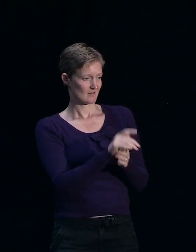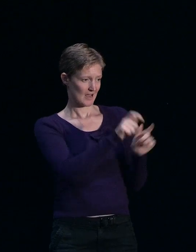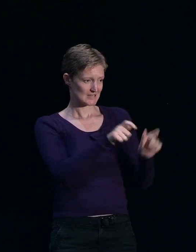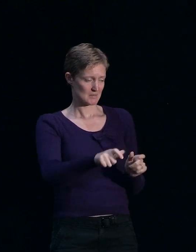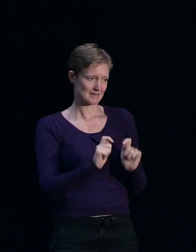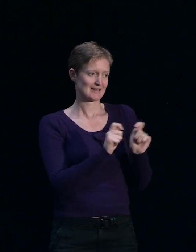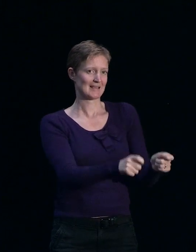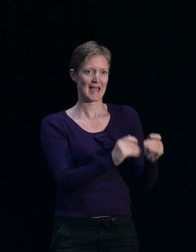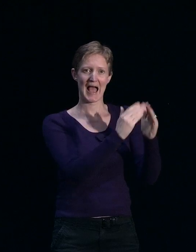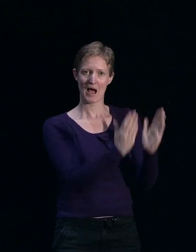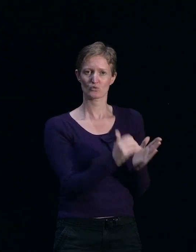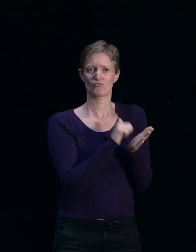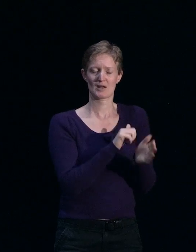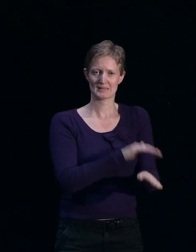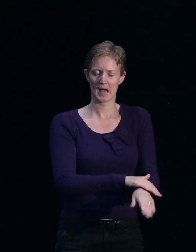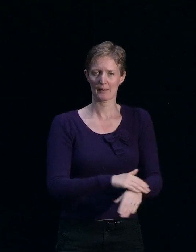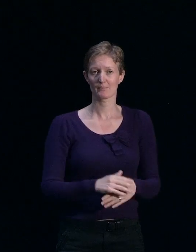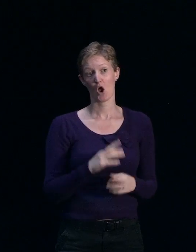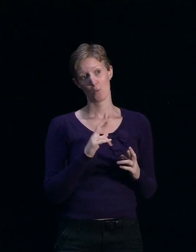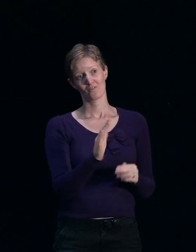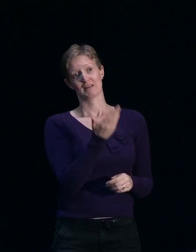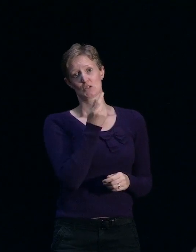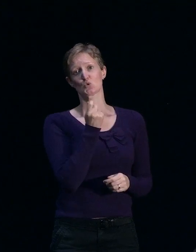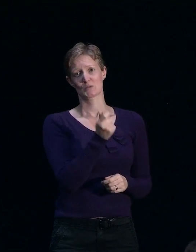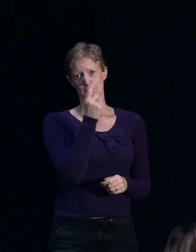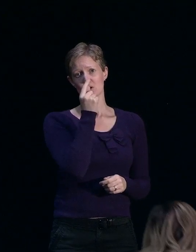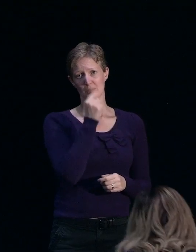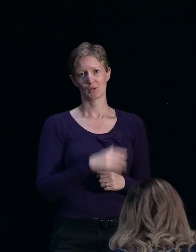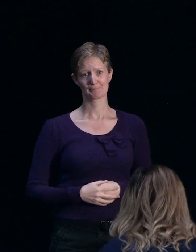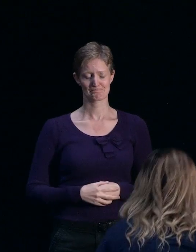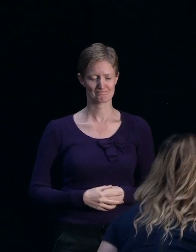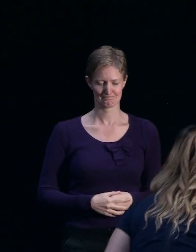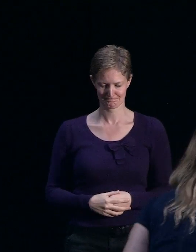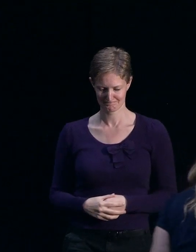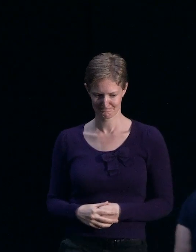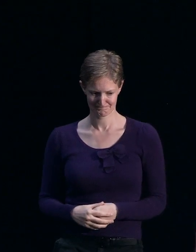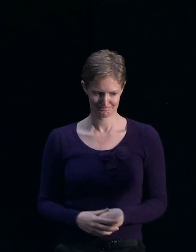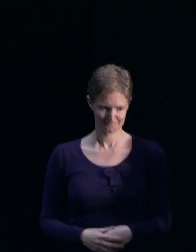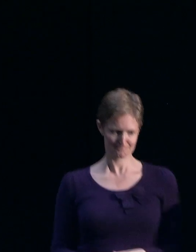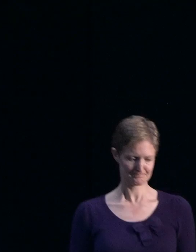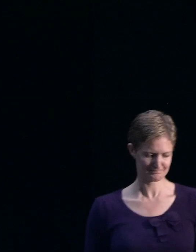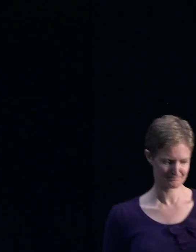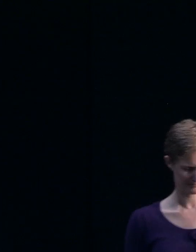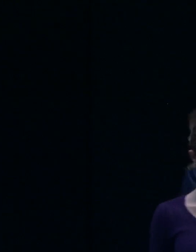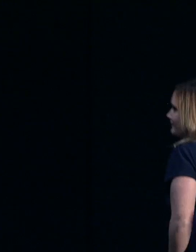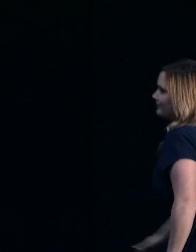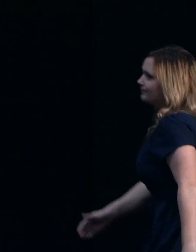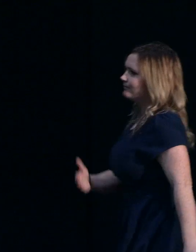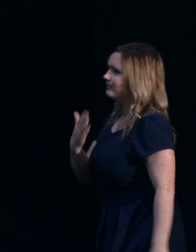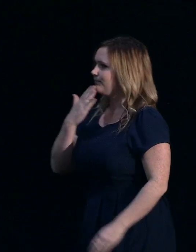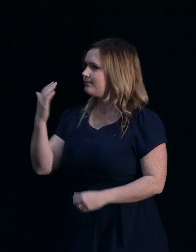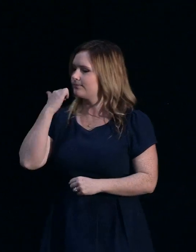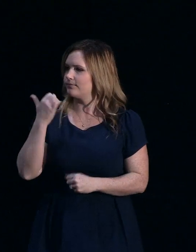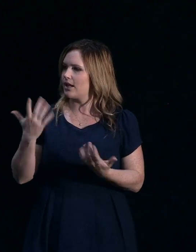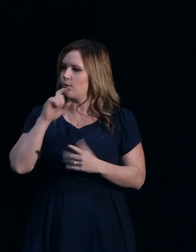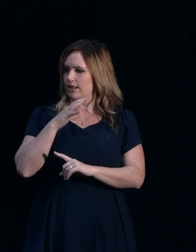in as soon as possible. Right. Thanks, John. Look, what I'll do is I'll follow up and ask Renee to talk about...